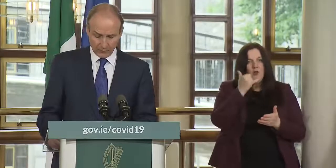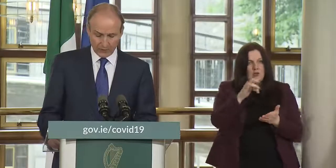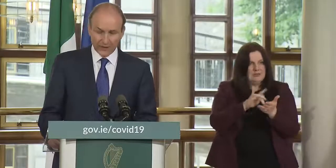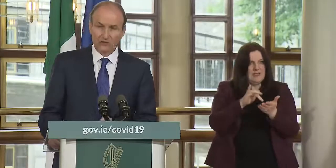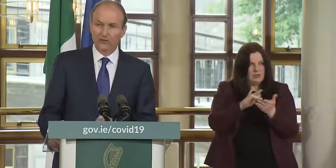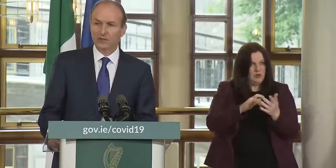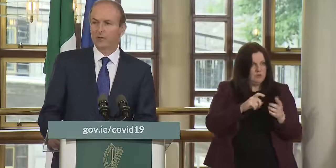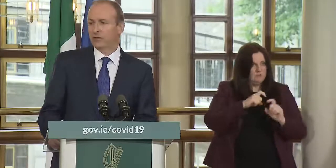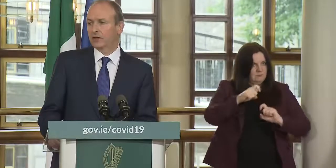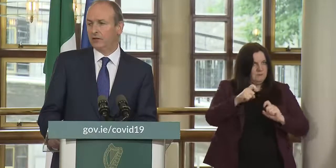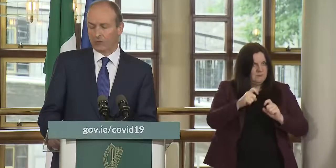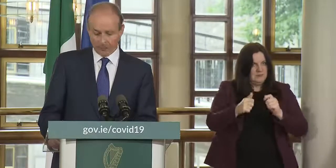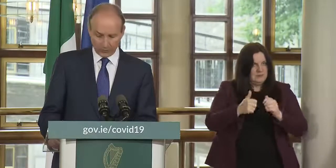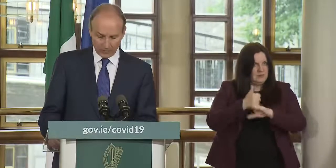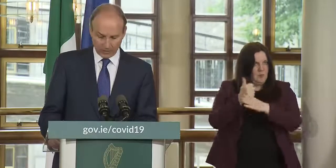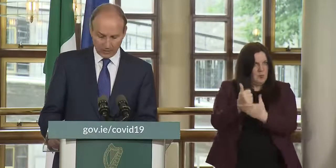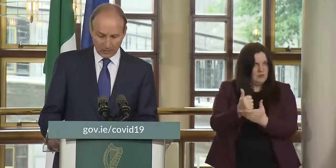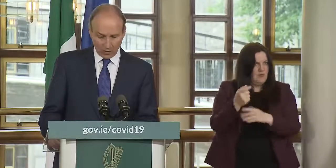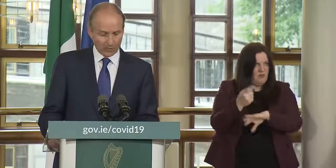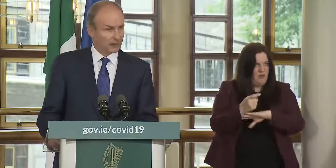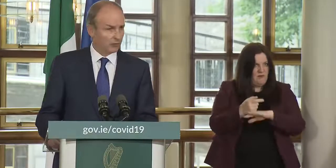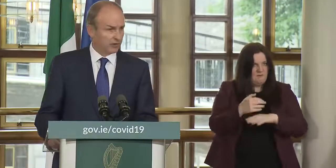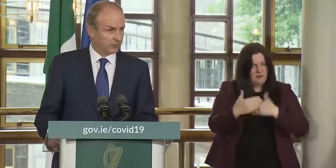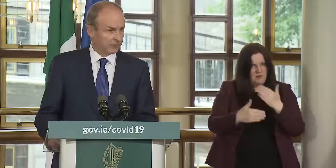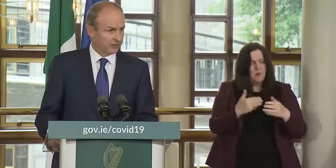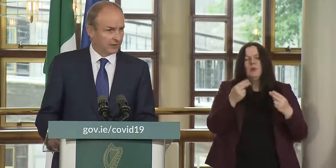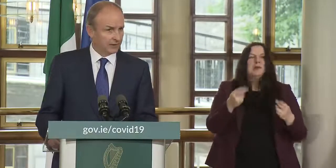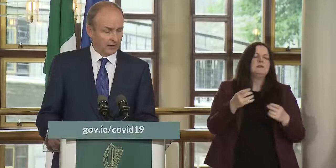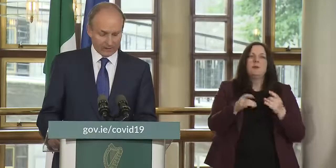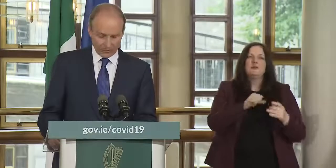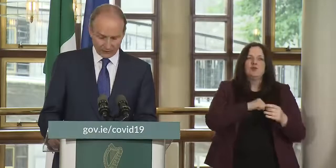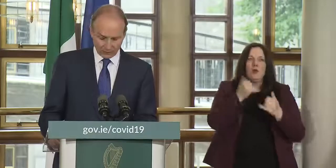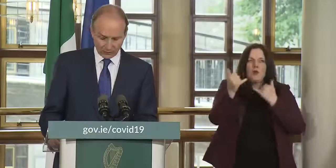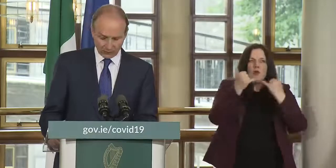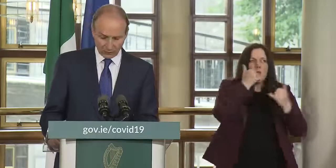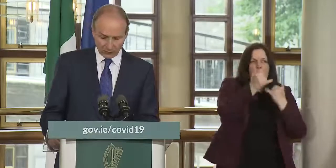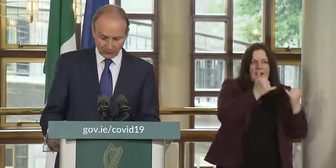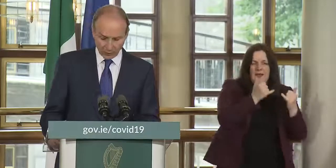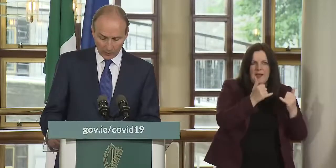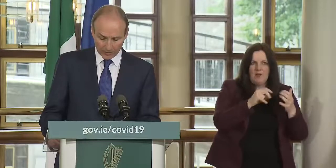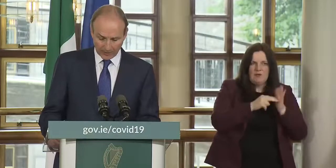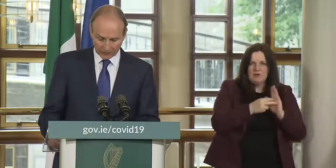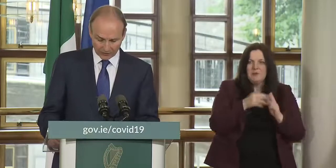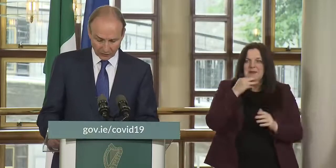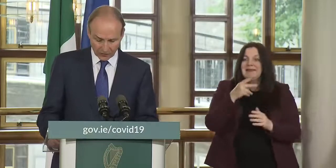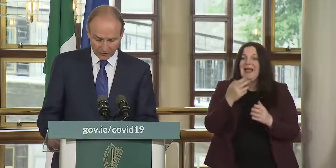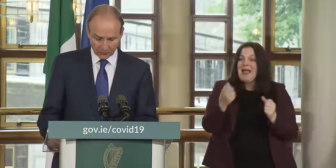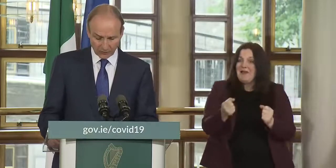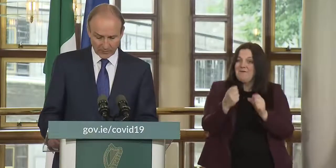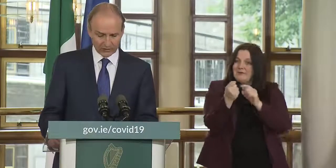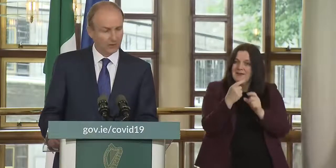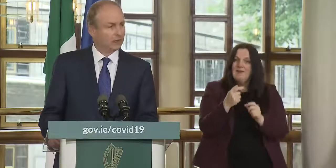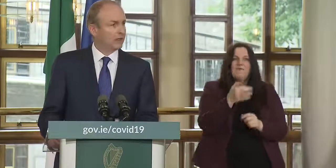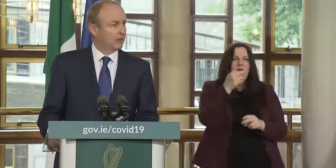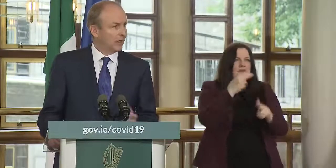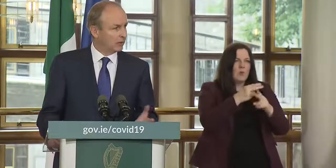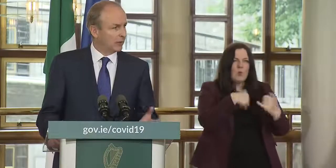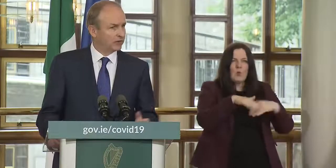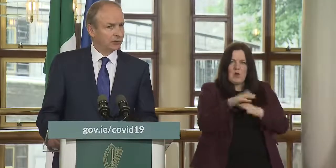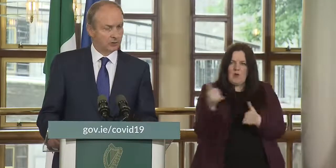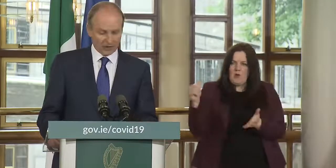we need to significantly ramp up callback arrangements and this includes both follow-up on the passenger locator information